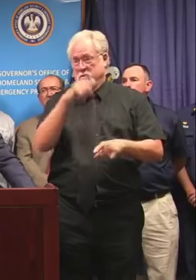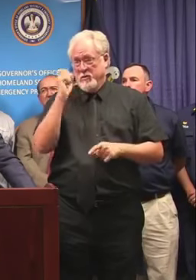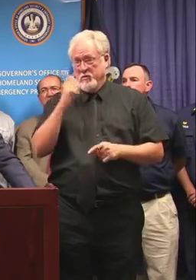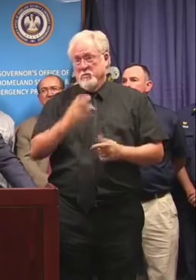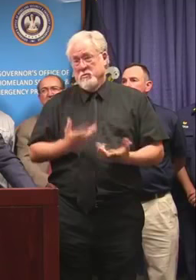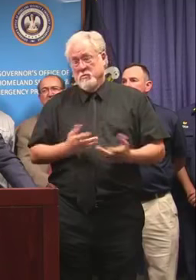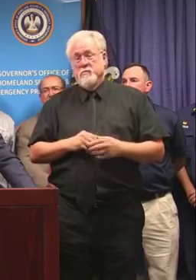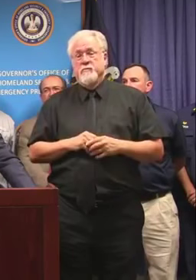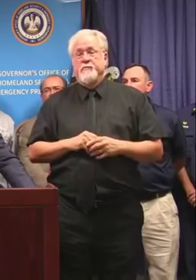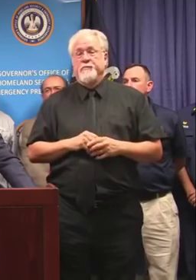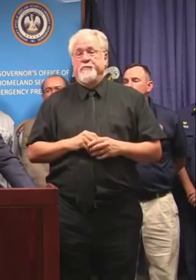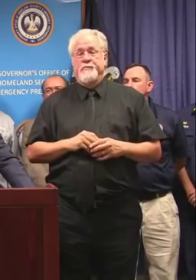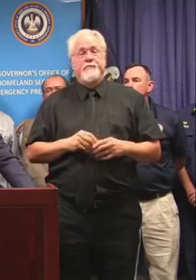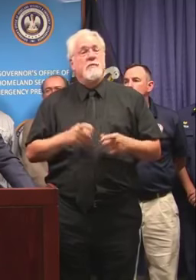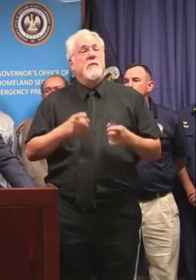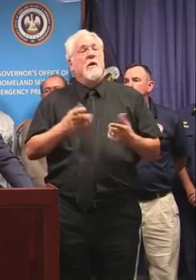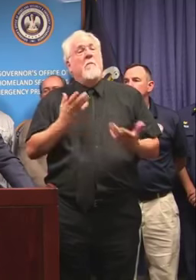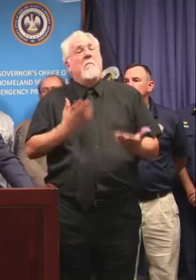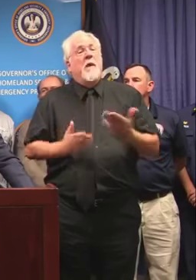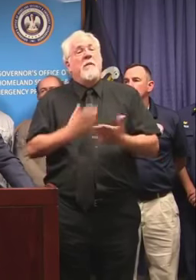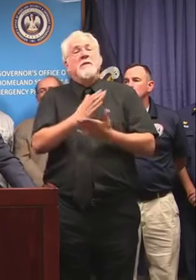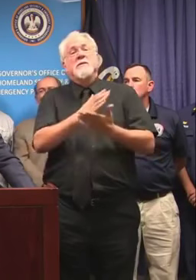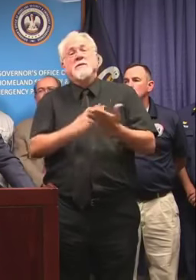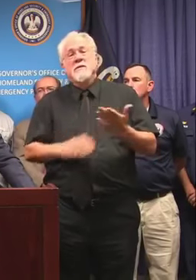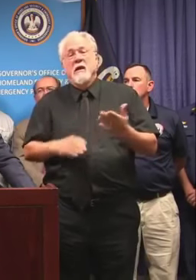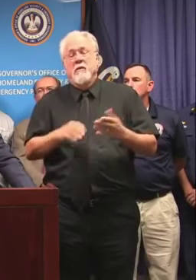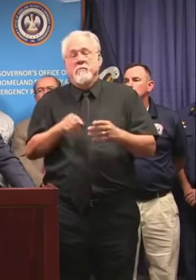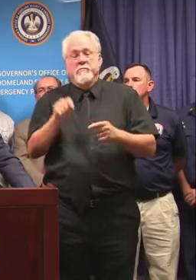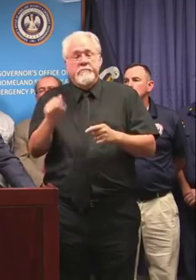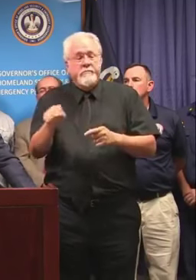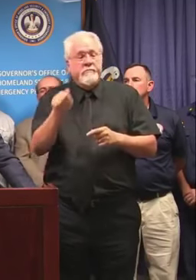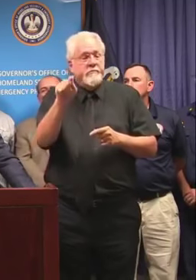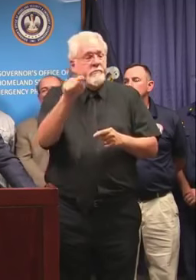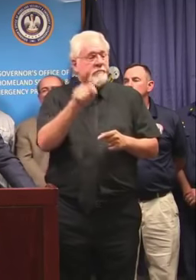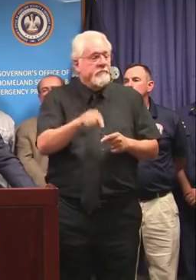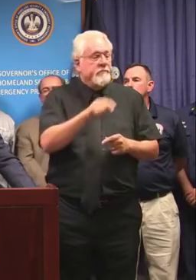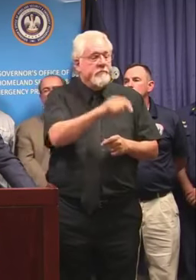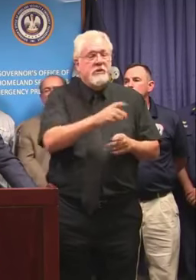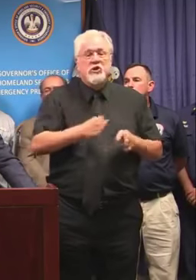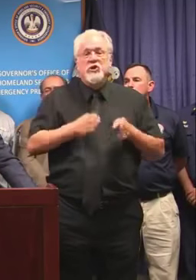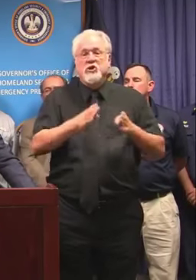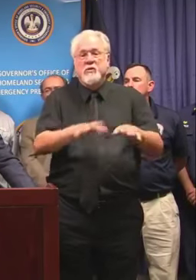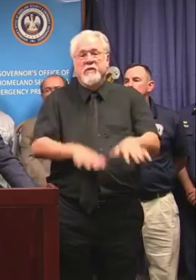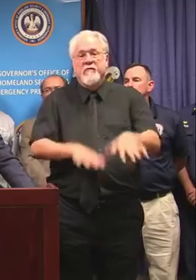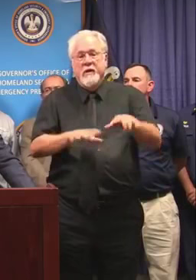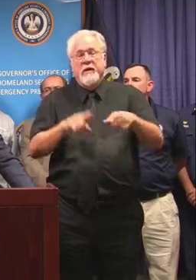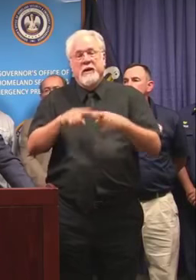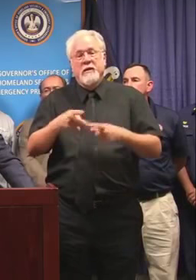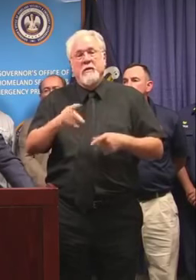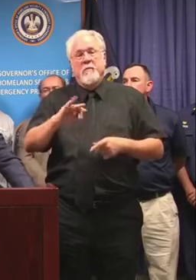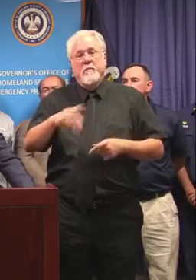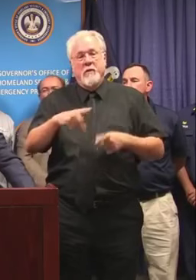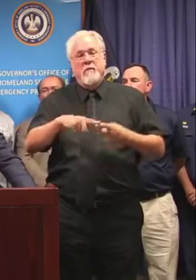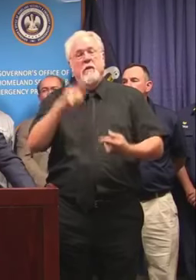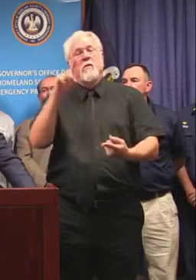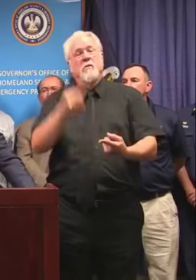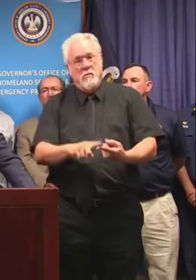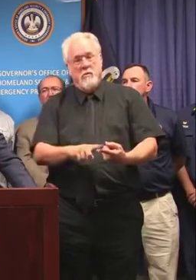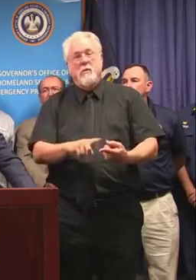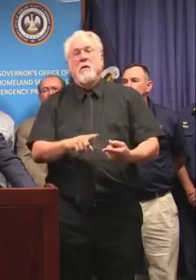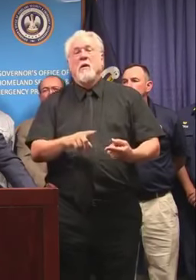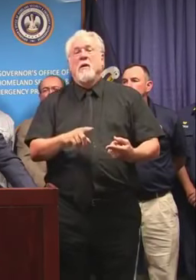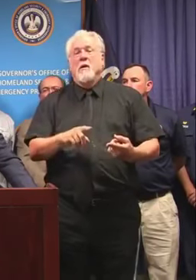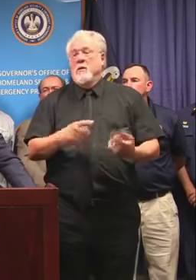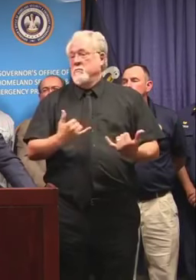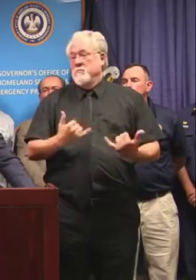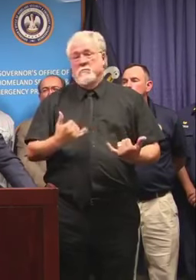And so while there might be some isolated areas of street flooding until the pumps can pump the water down, at this